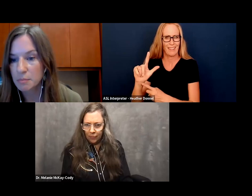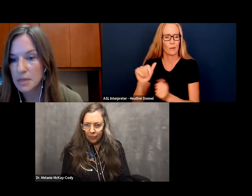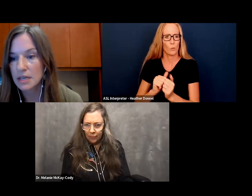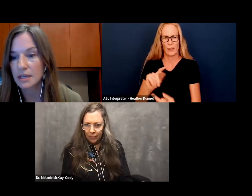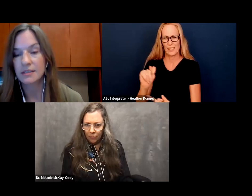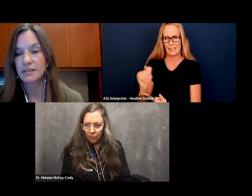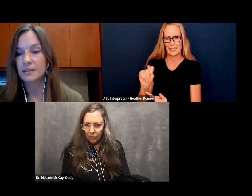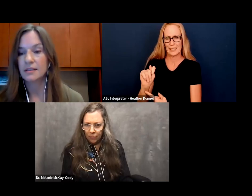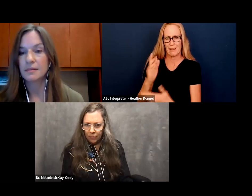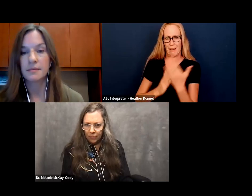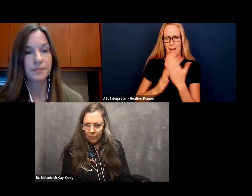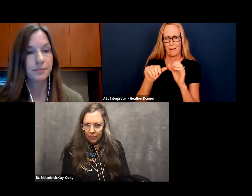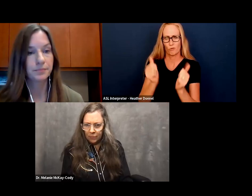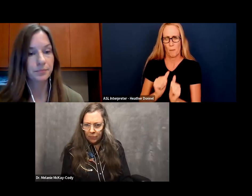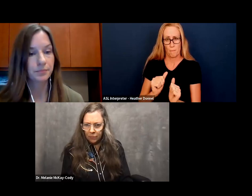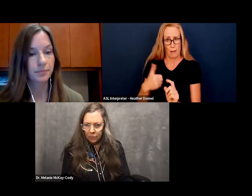specific meaning?